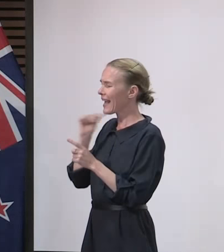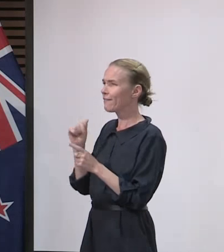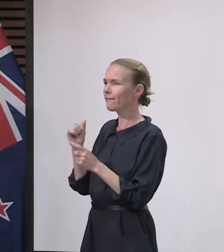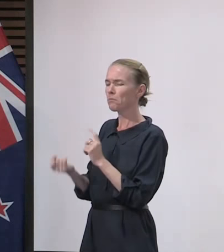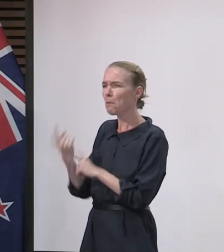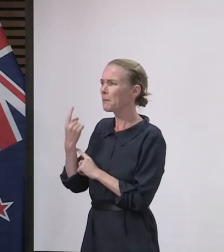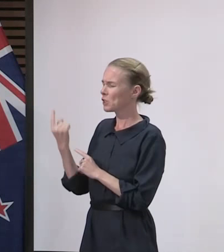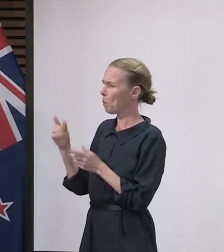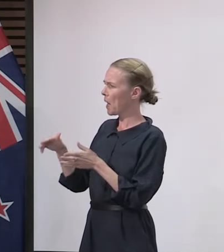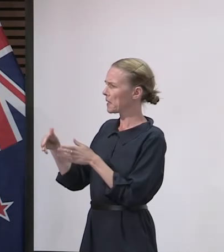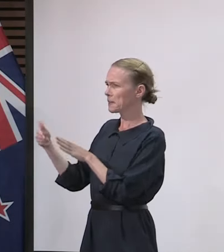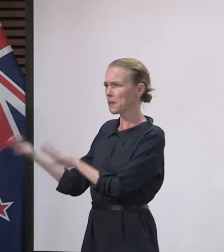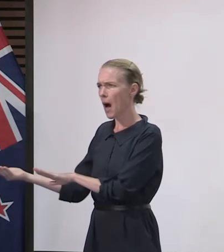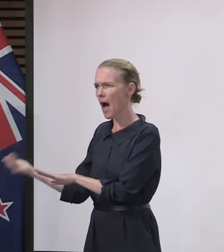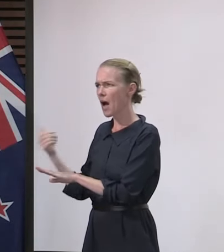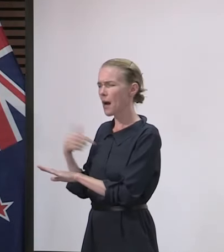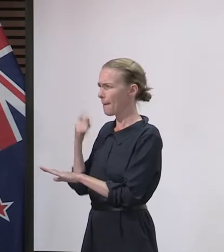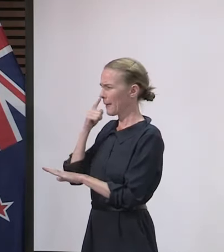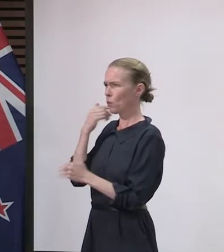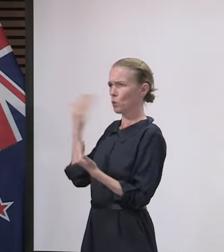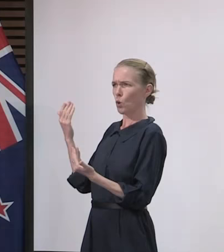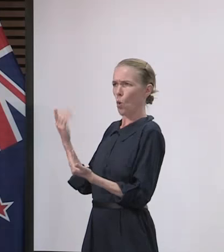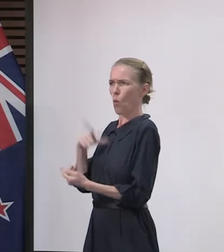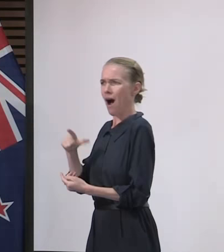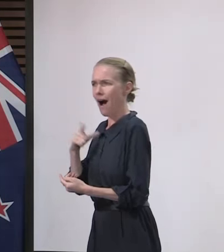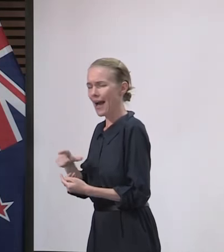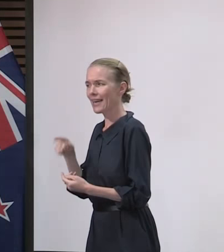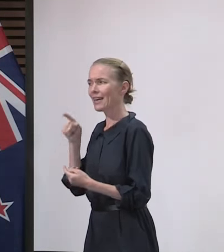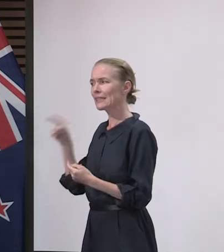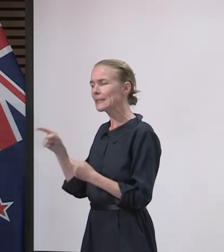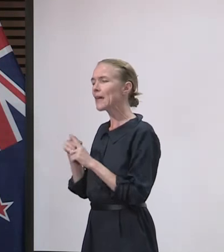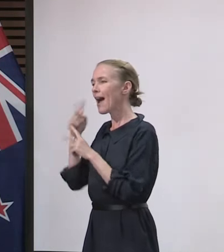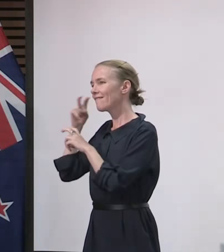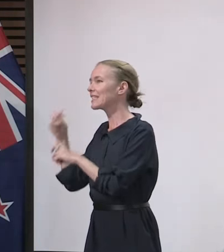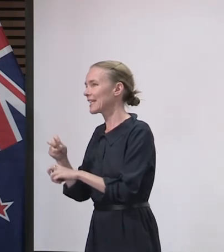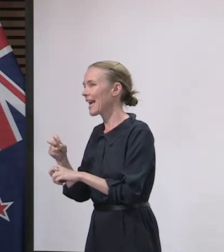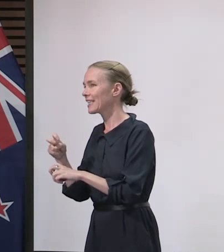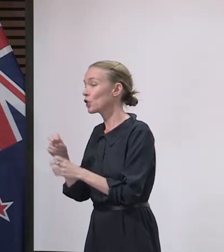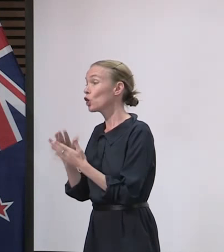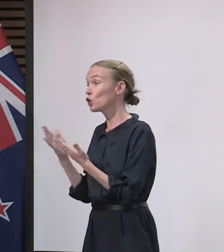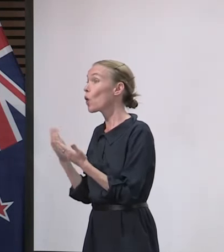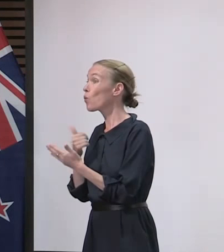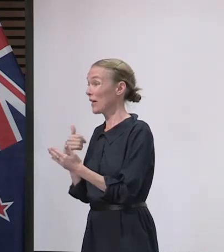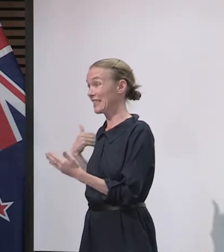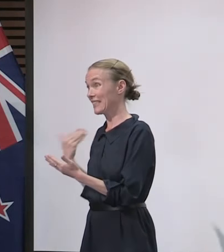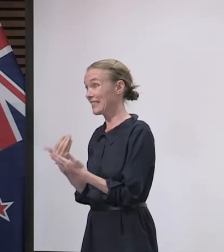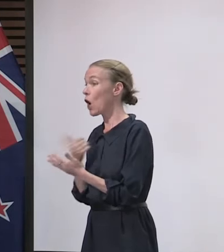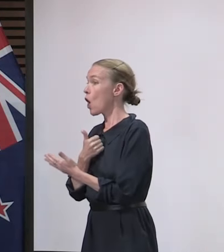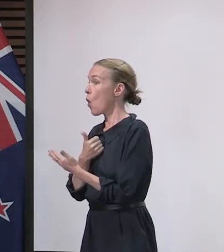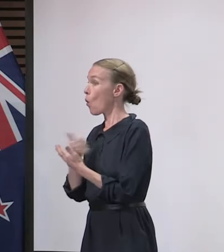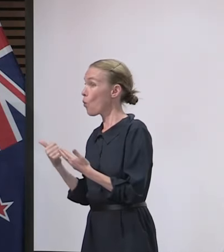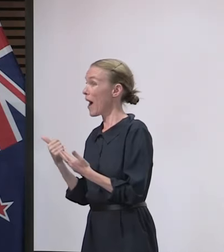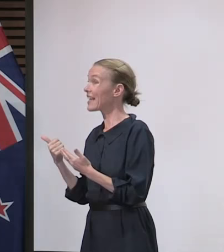and that becomes a coroner's case, in those cases, COVID-19 testing has also been done as part of just